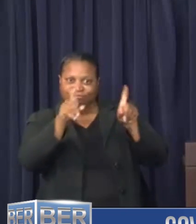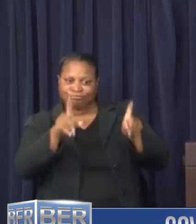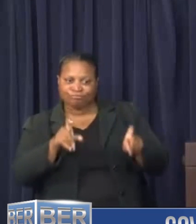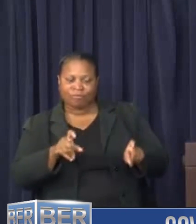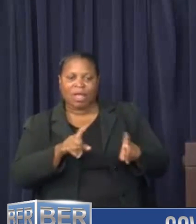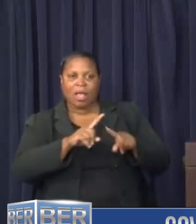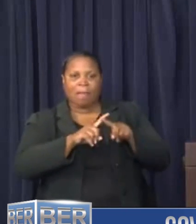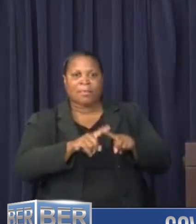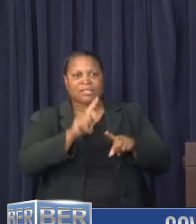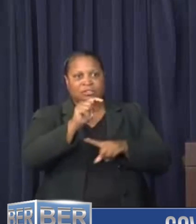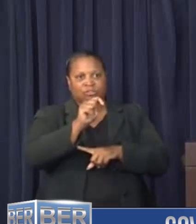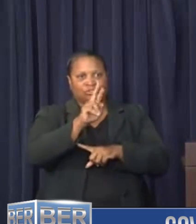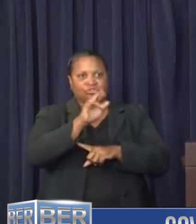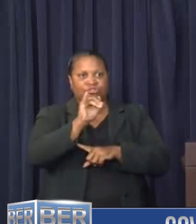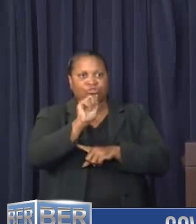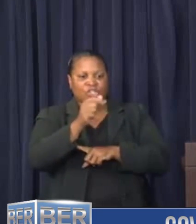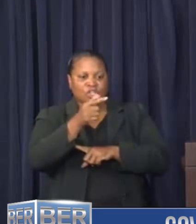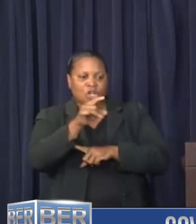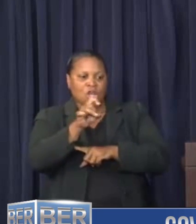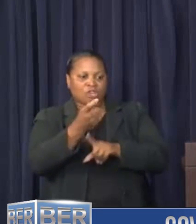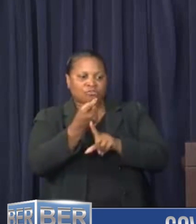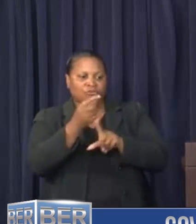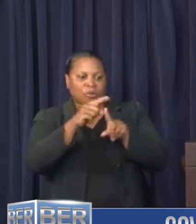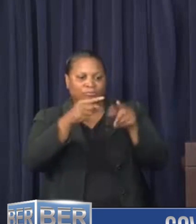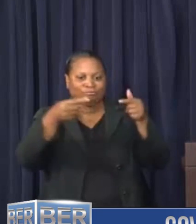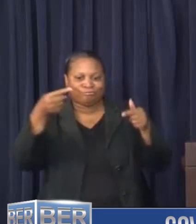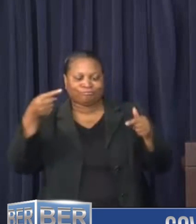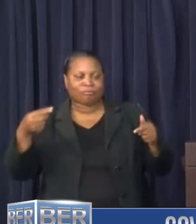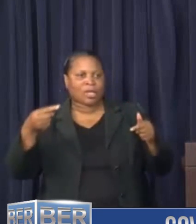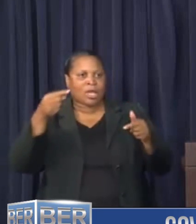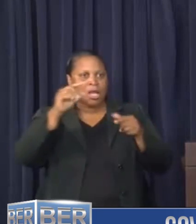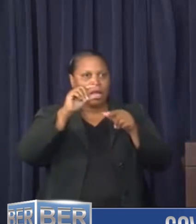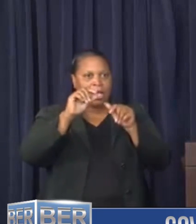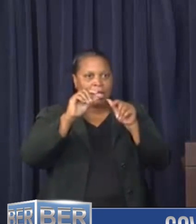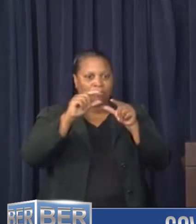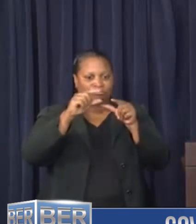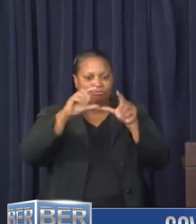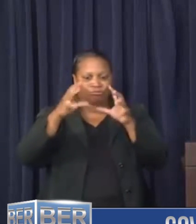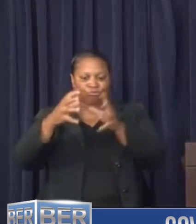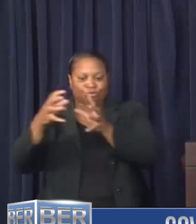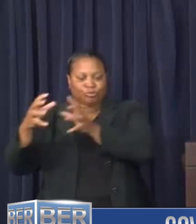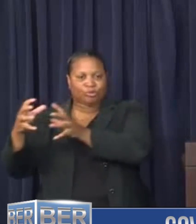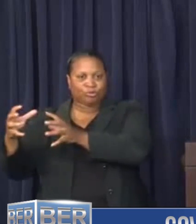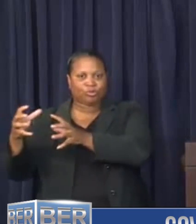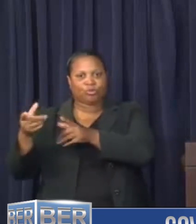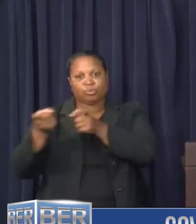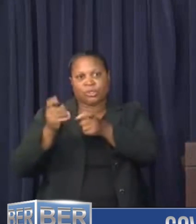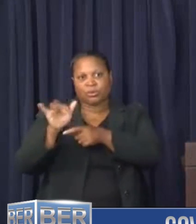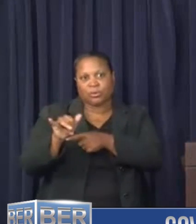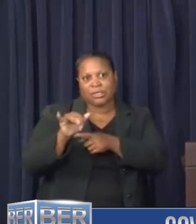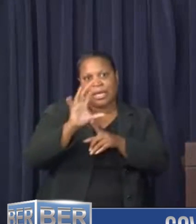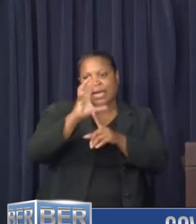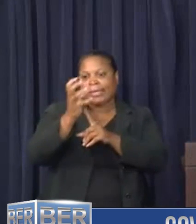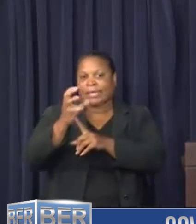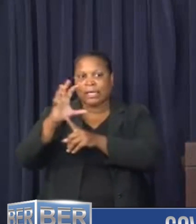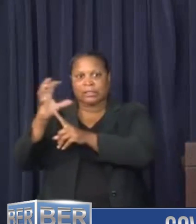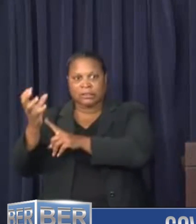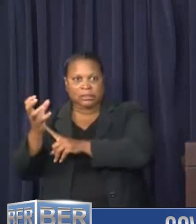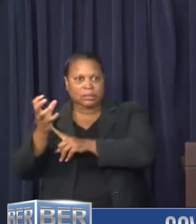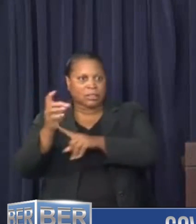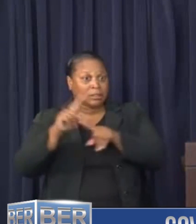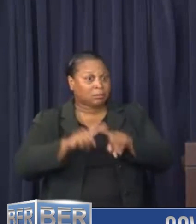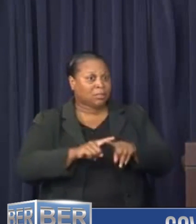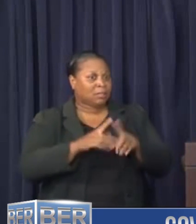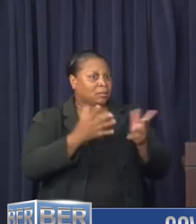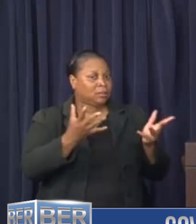based on the triage reports that we receive from the different government agencies, we will deal with that on a case-by-case basis. Any other